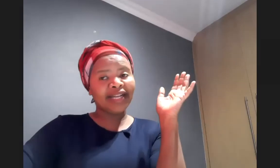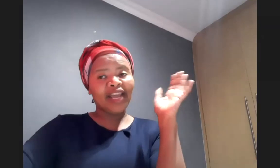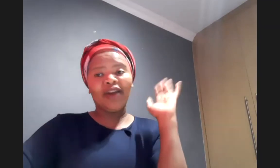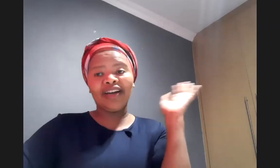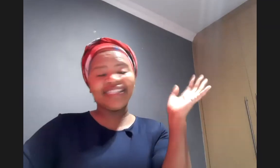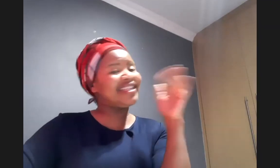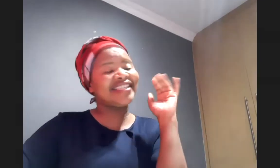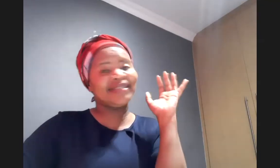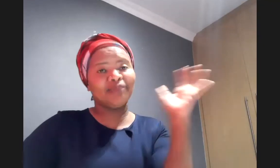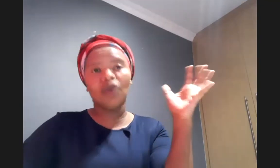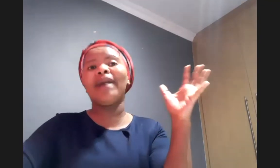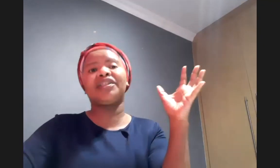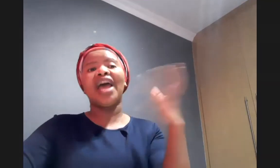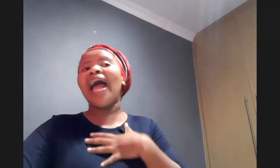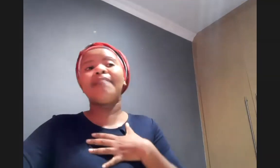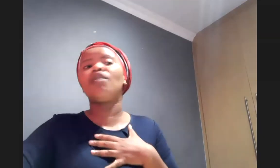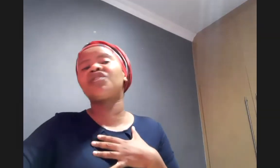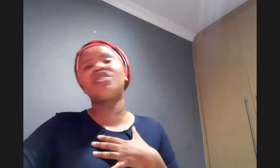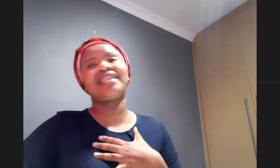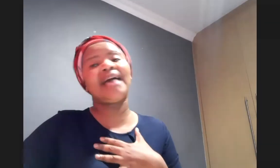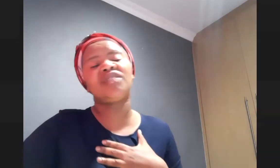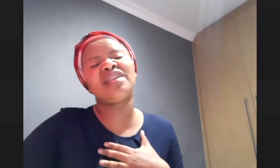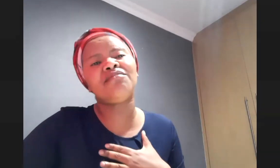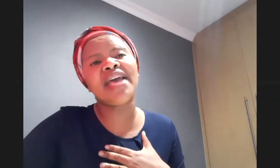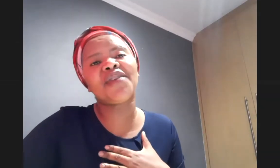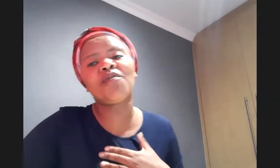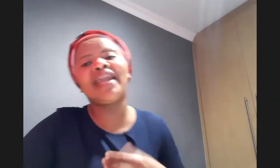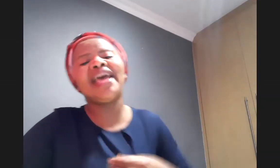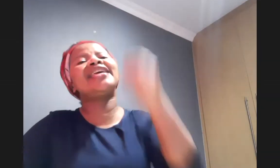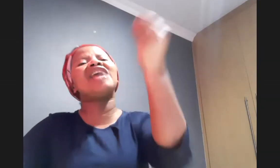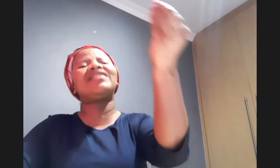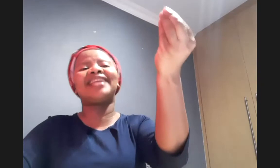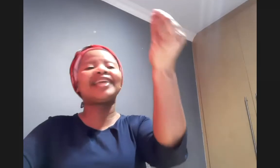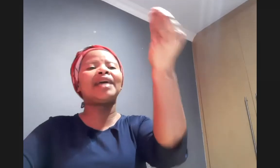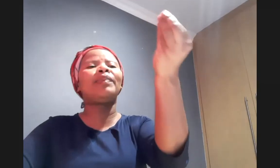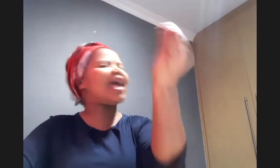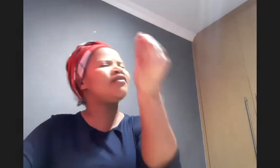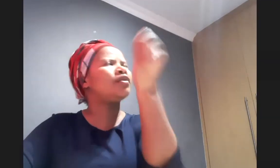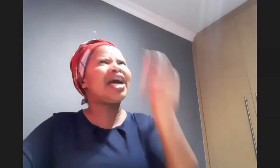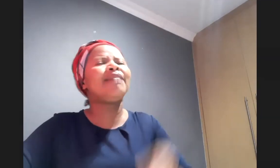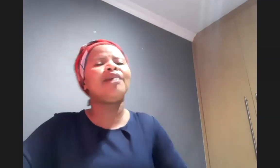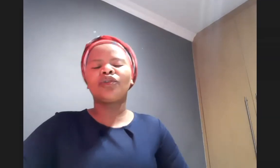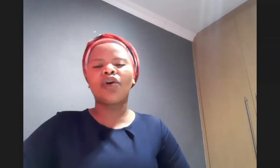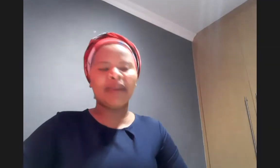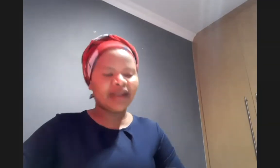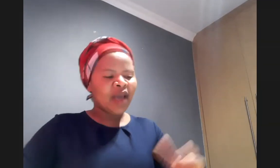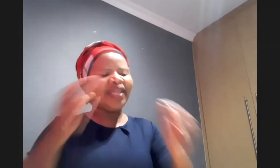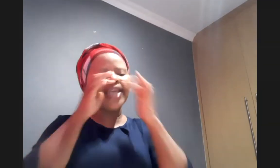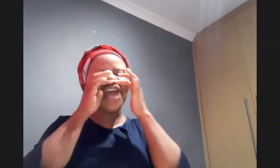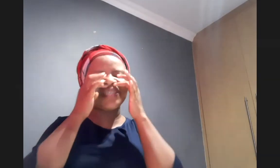lord this is too much i'm not jesus i'm just a mere human he gave us an example i have no time to talk about it but he gave us an